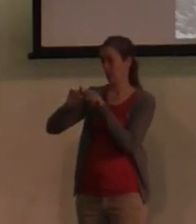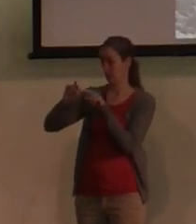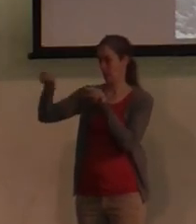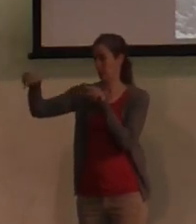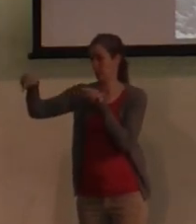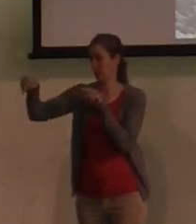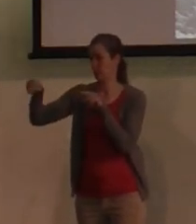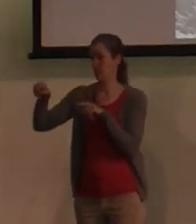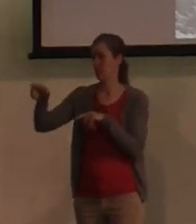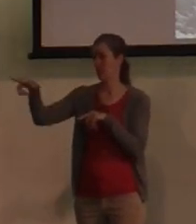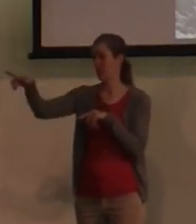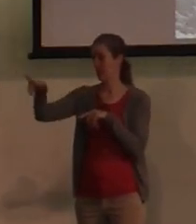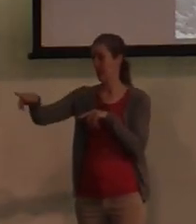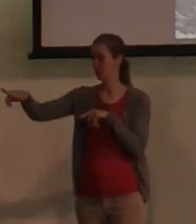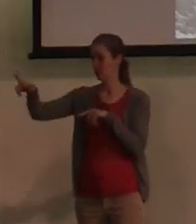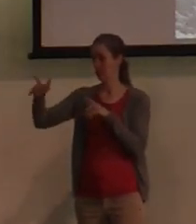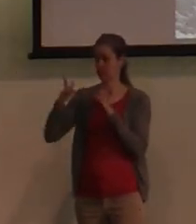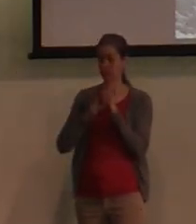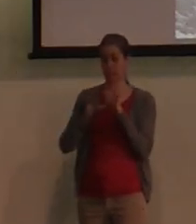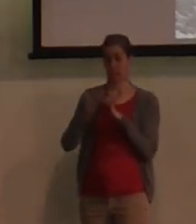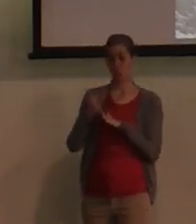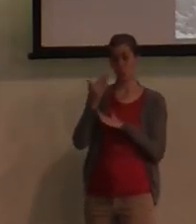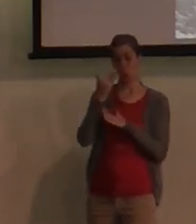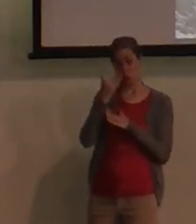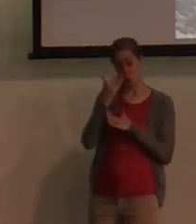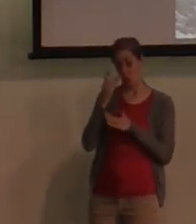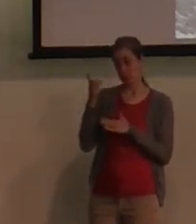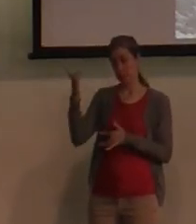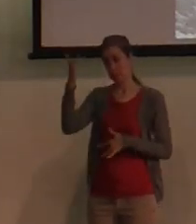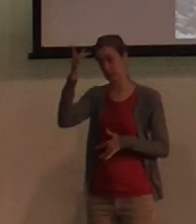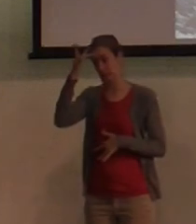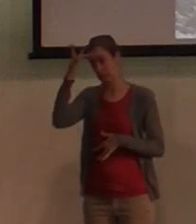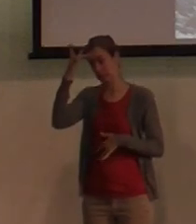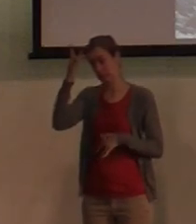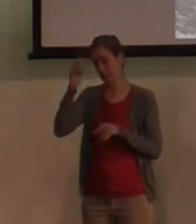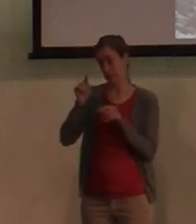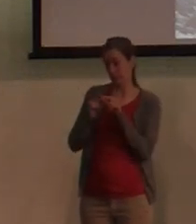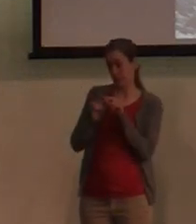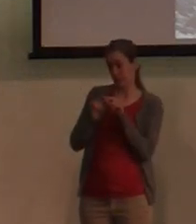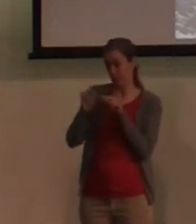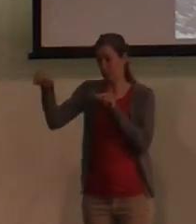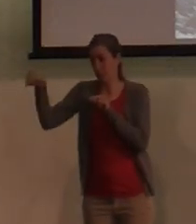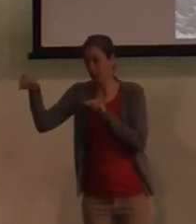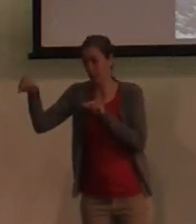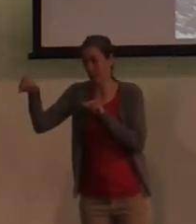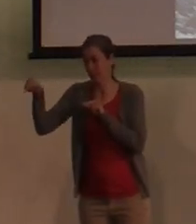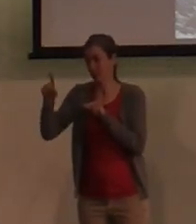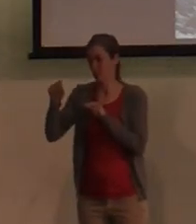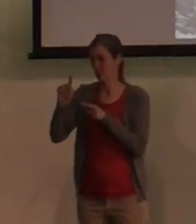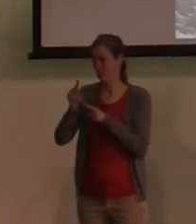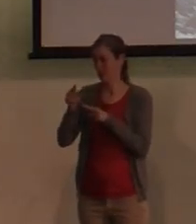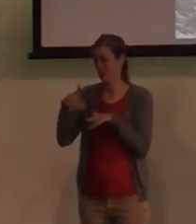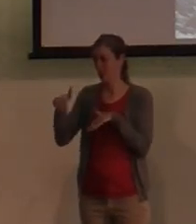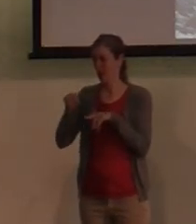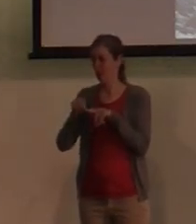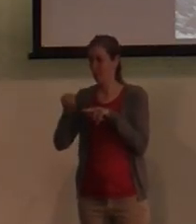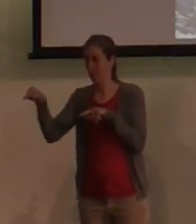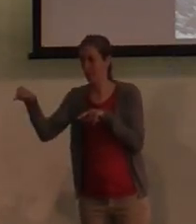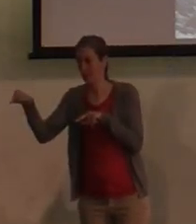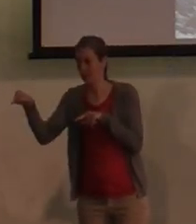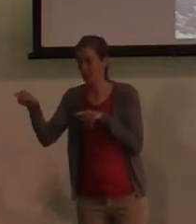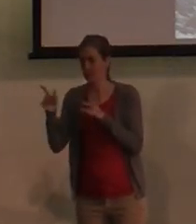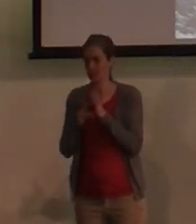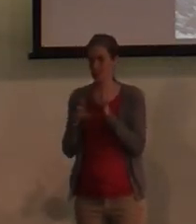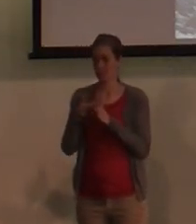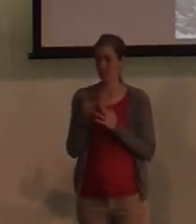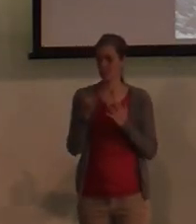Lazarus and Jesus knowing that Lazarus is sick and he's only like 20 minute walk away. And he waits